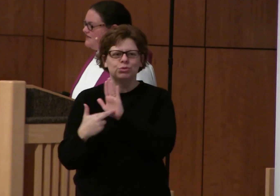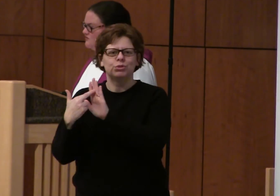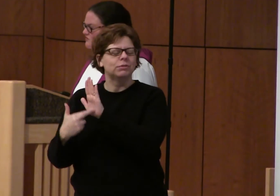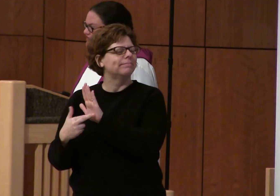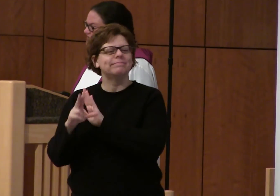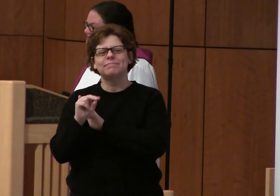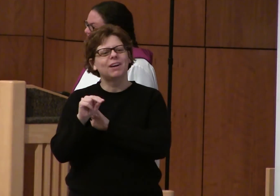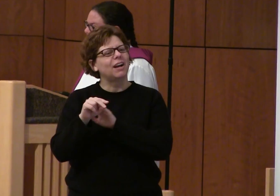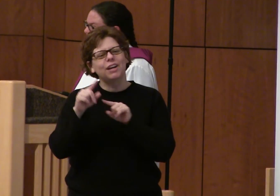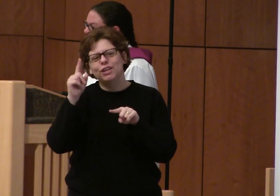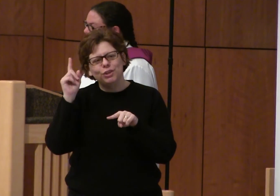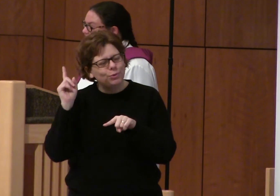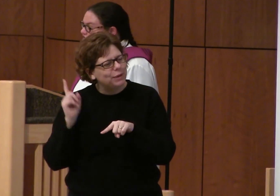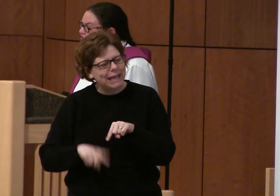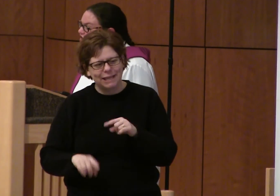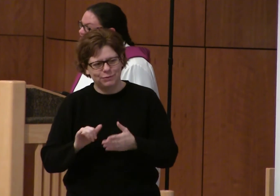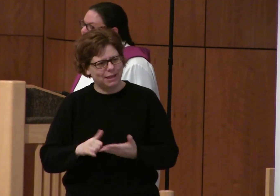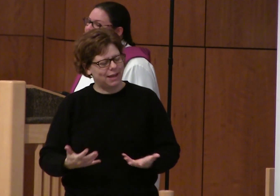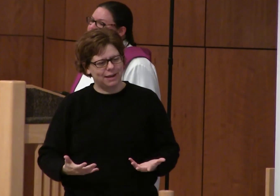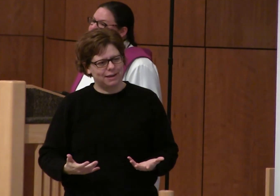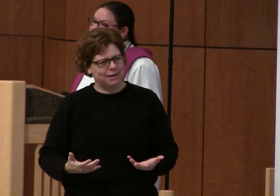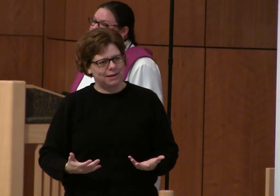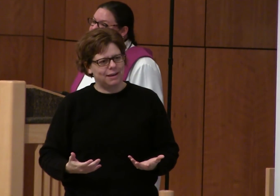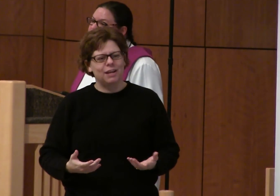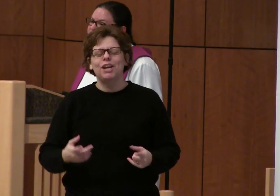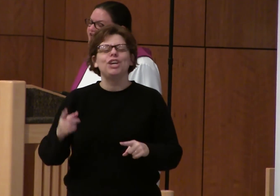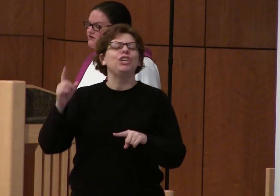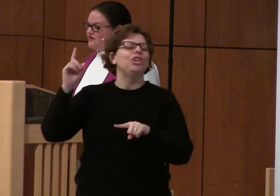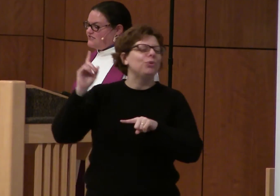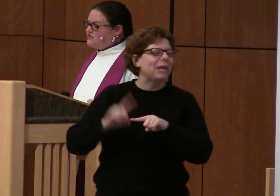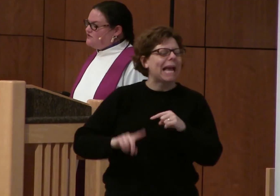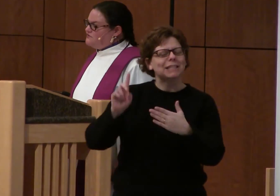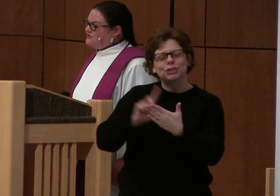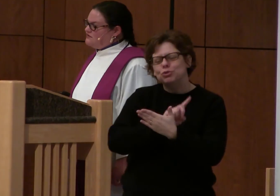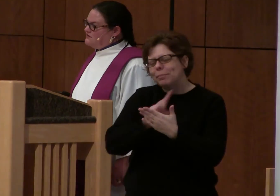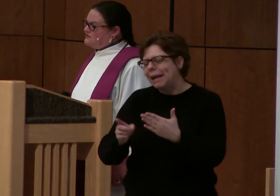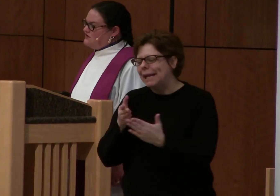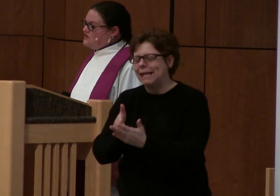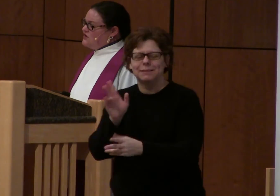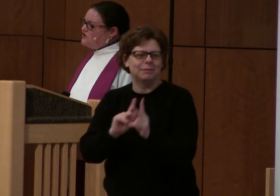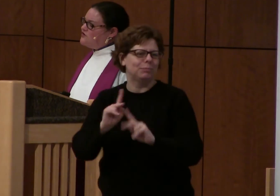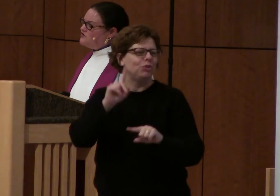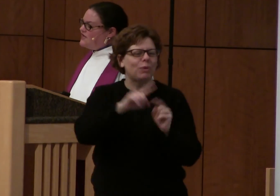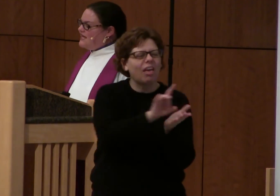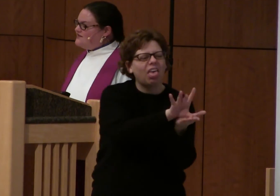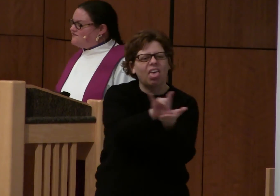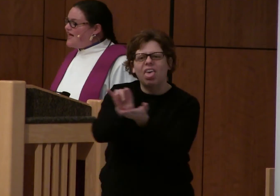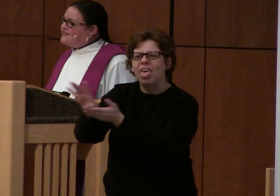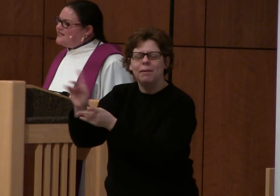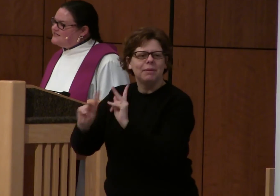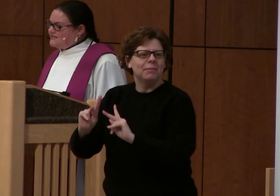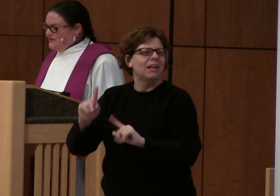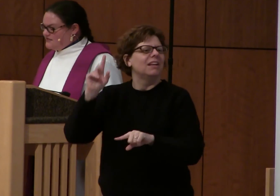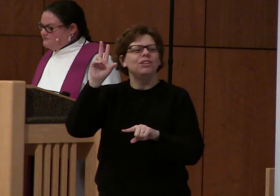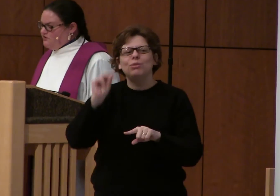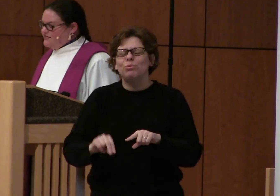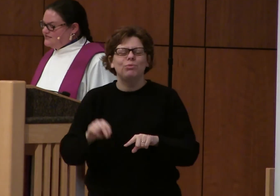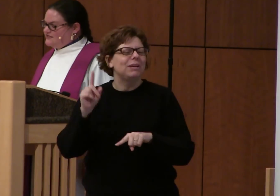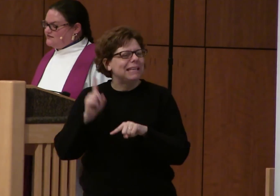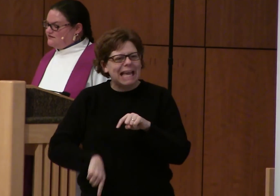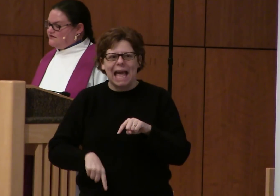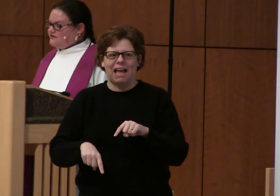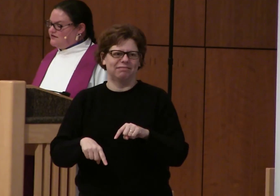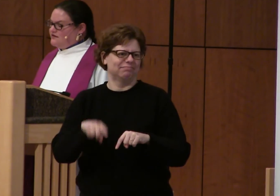No, you can't hoard. No, you can't discriminate or exclude. No, you can't violate and